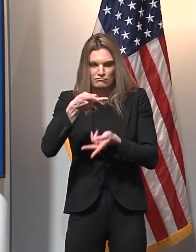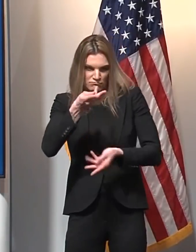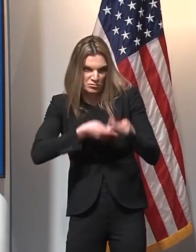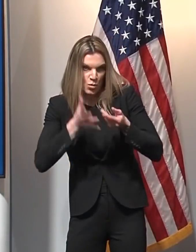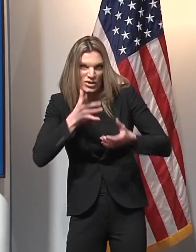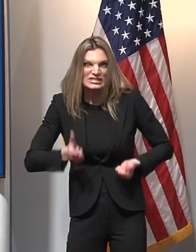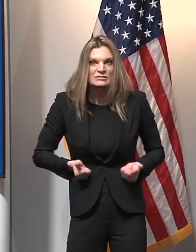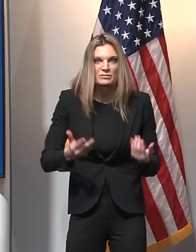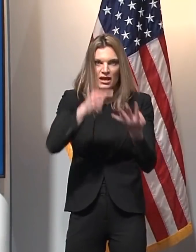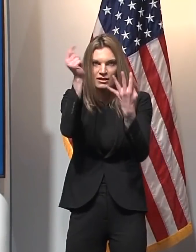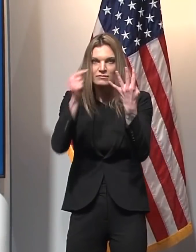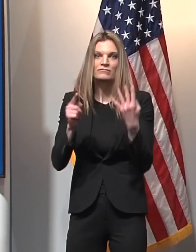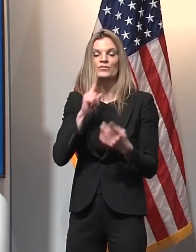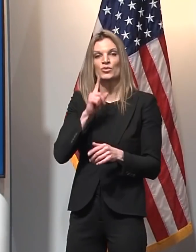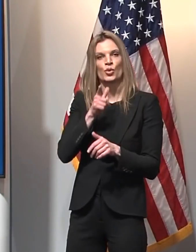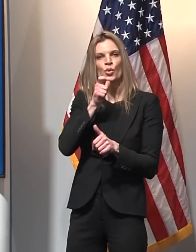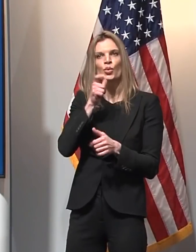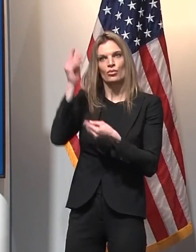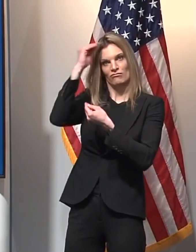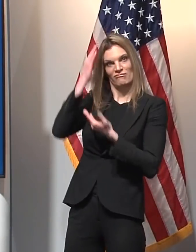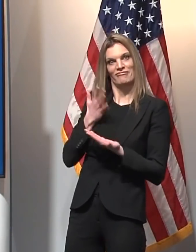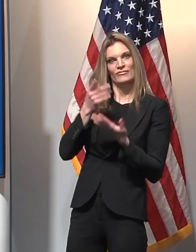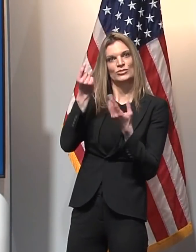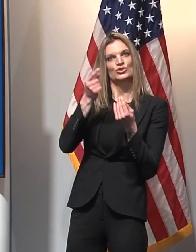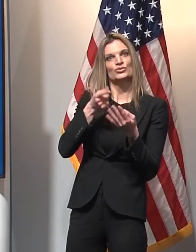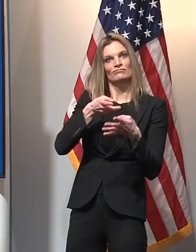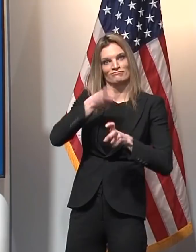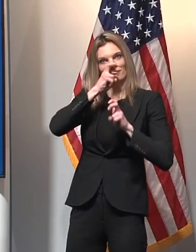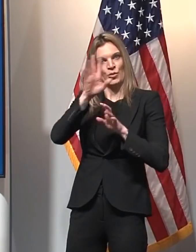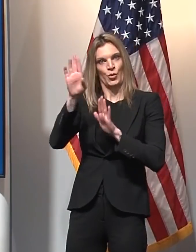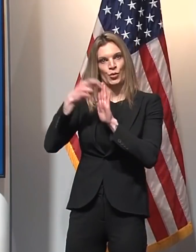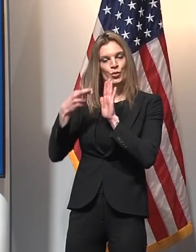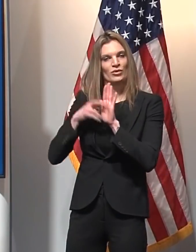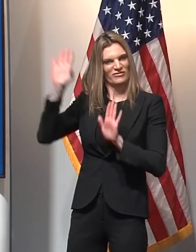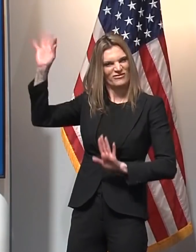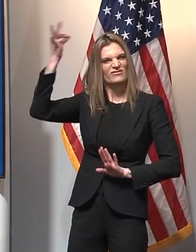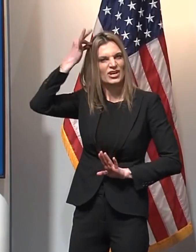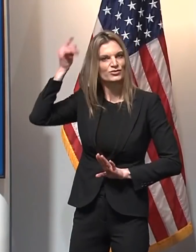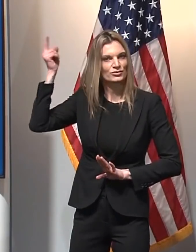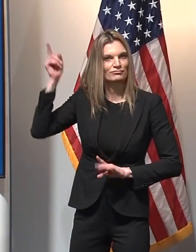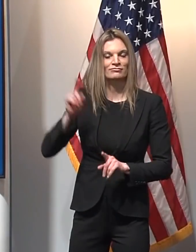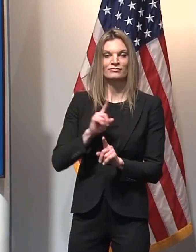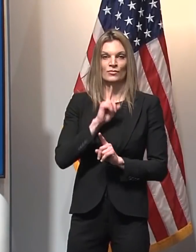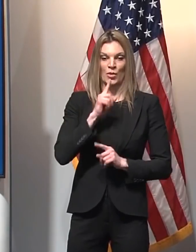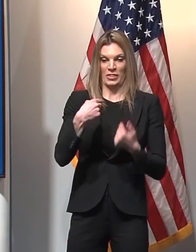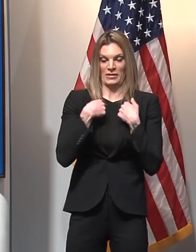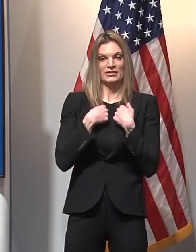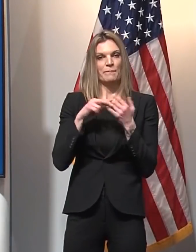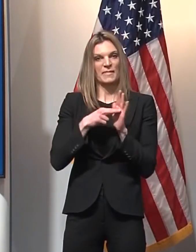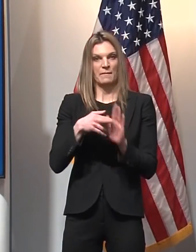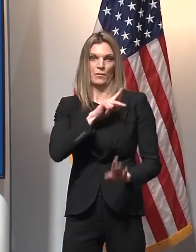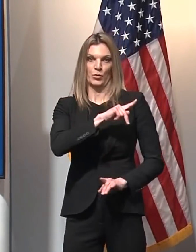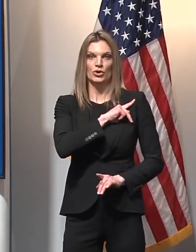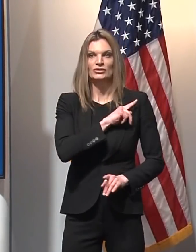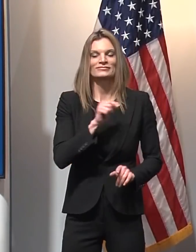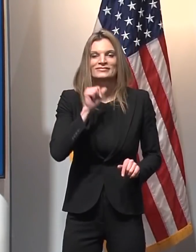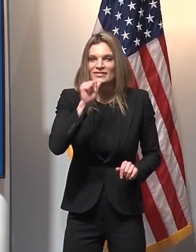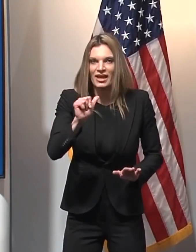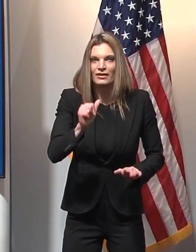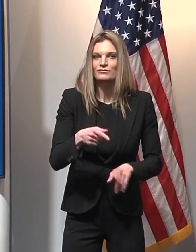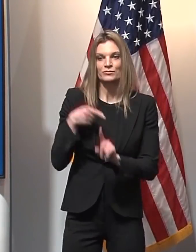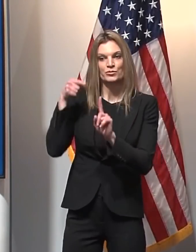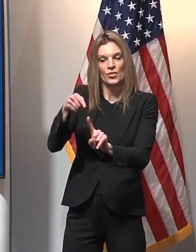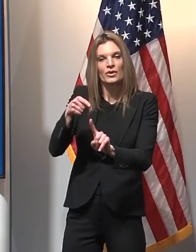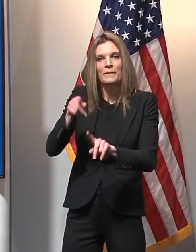articulated largely by the federal government. So this isn't about me. This is about the people of Michigan,